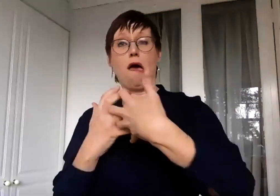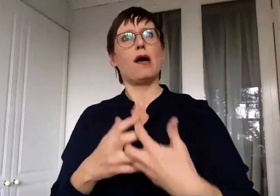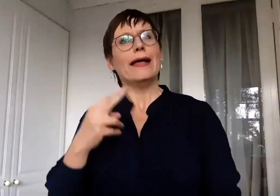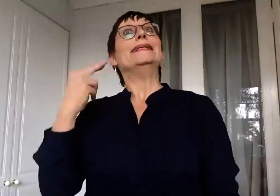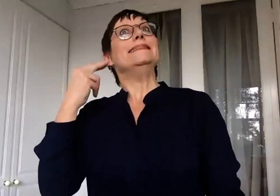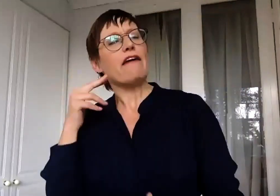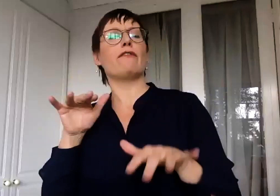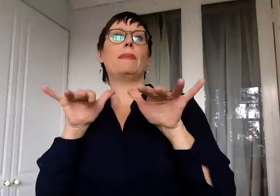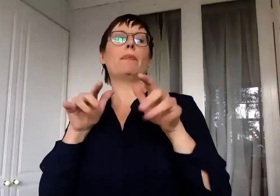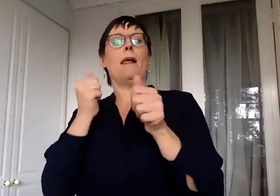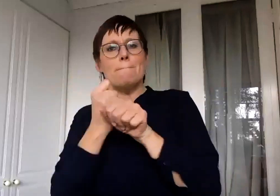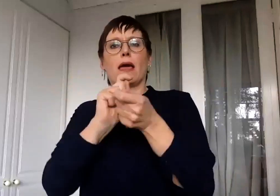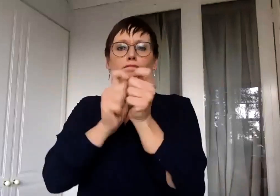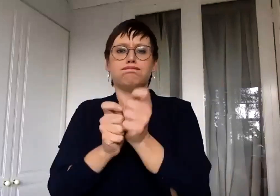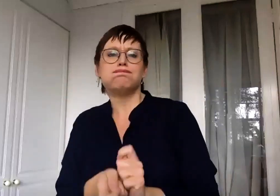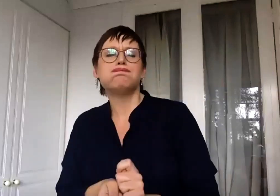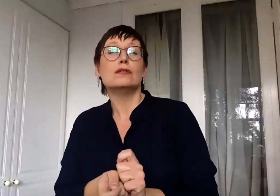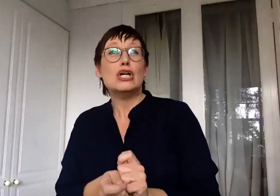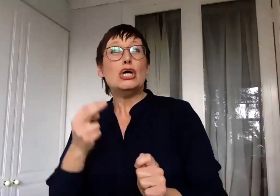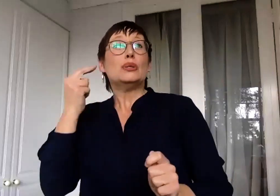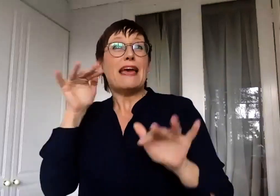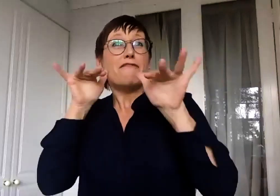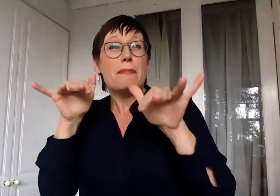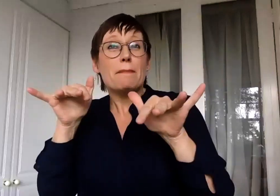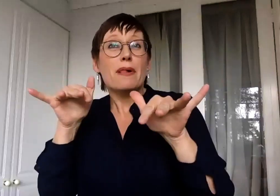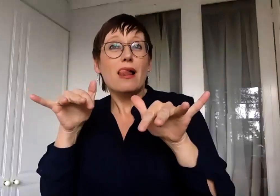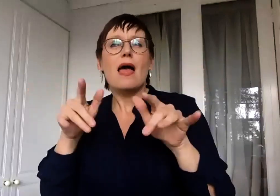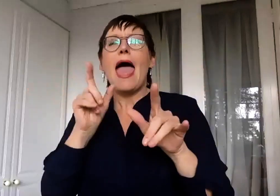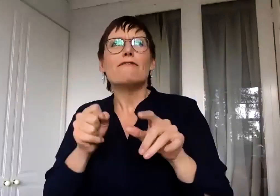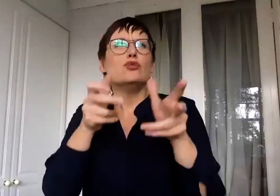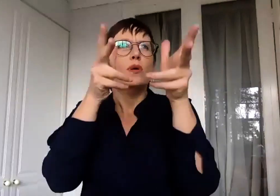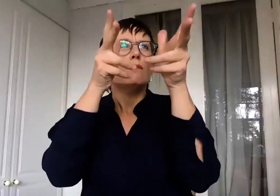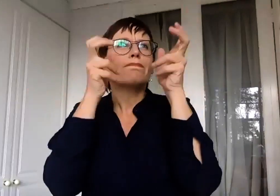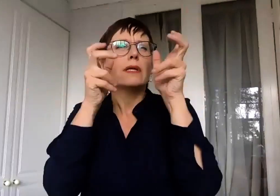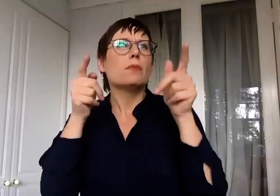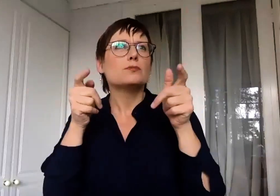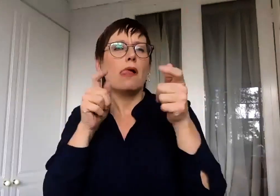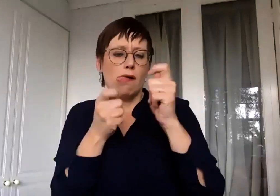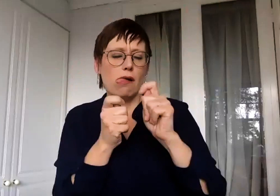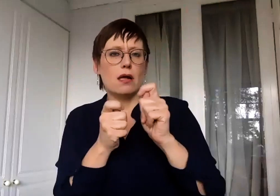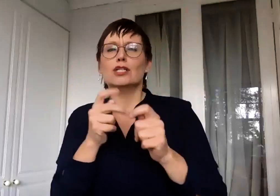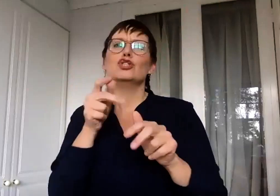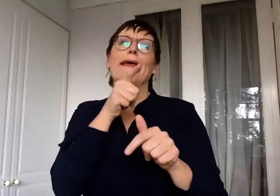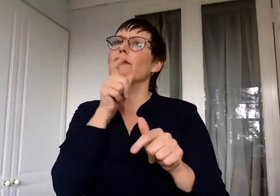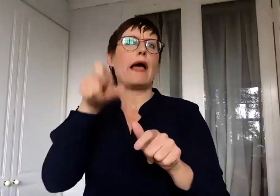they are the ones that are continually coding and decoding, coding and decoding and are masterful at it. And